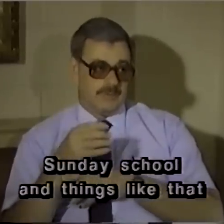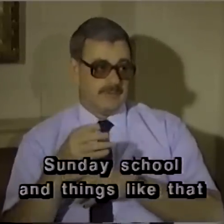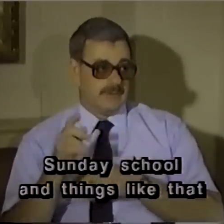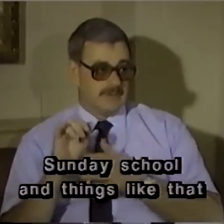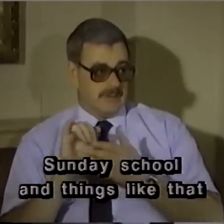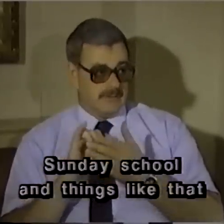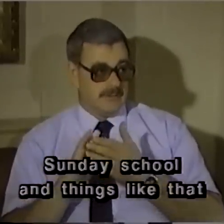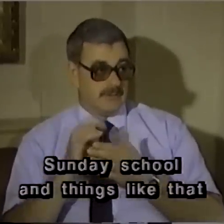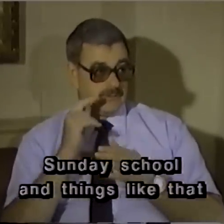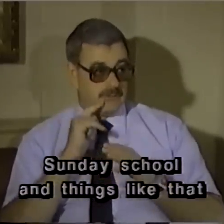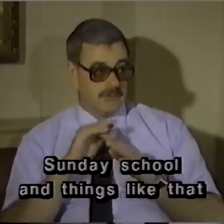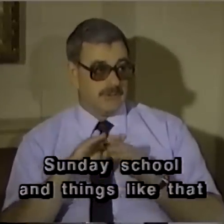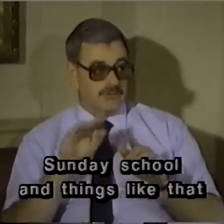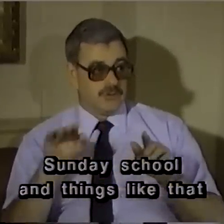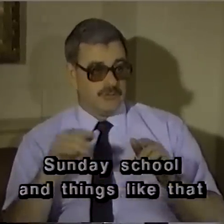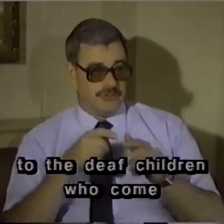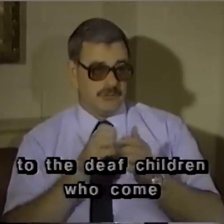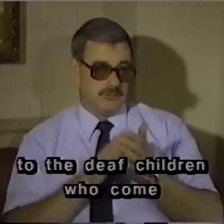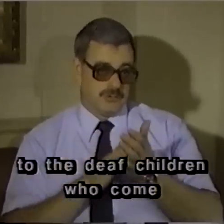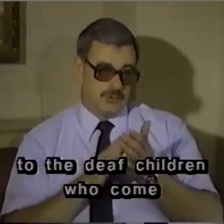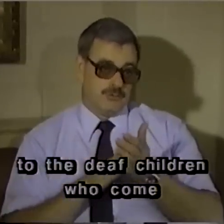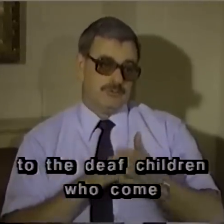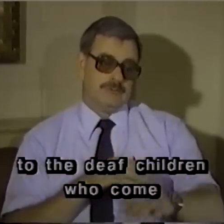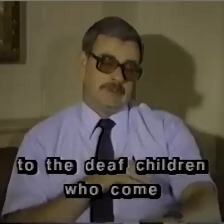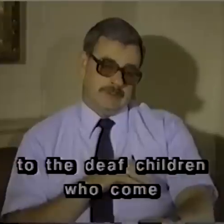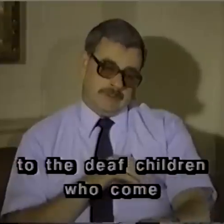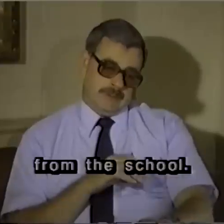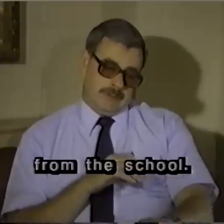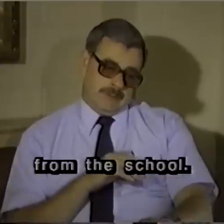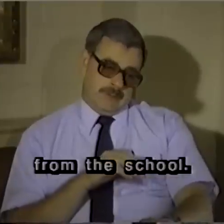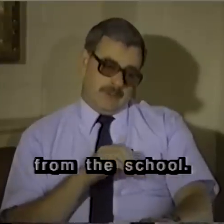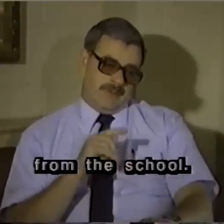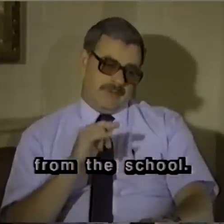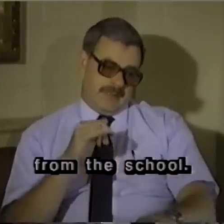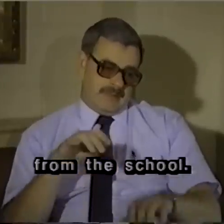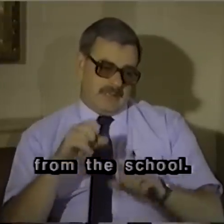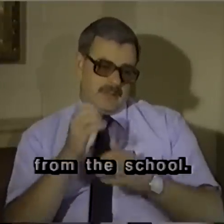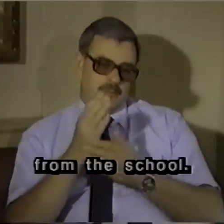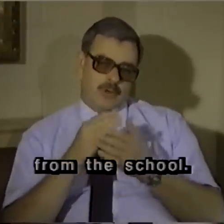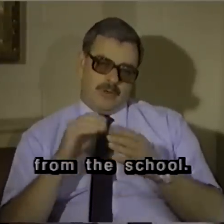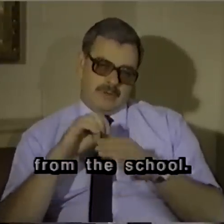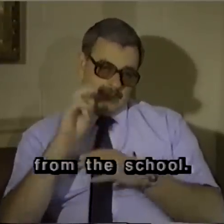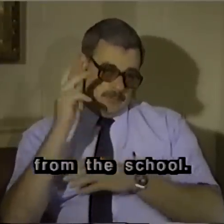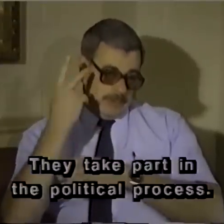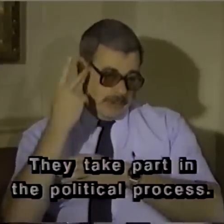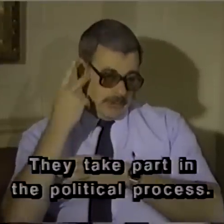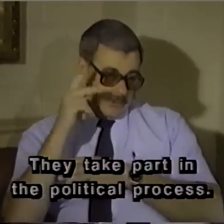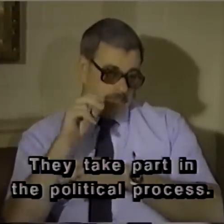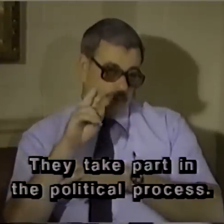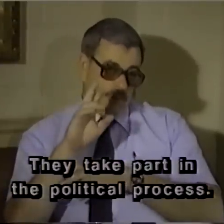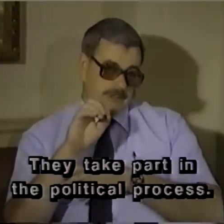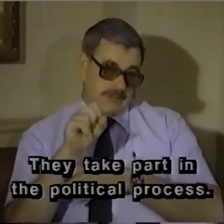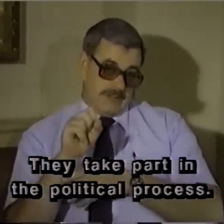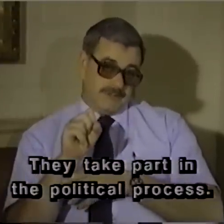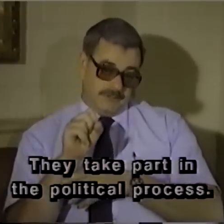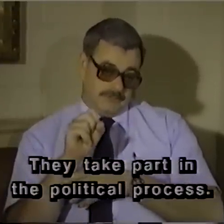and things like that to the deaf children who come from the school. They take part in the political process.